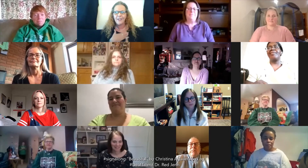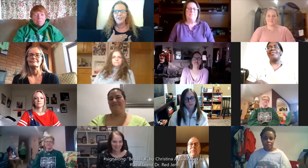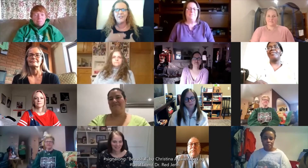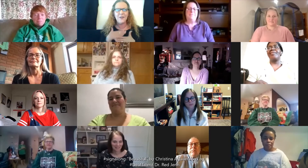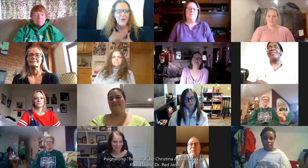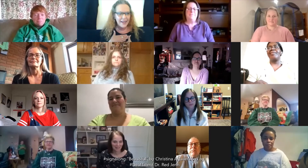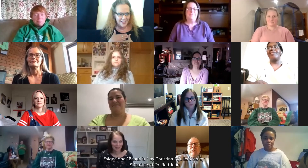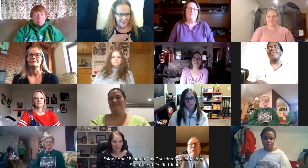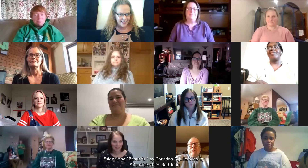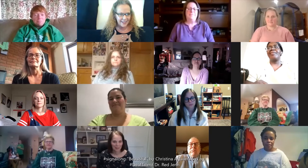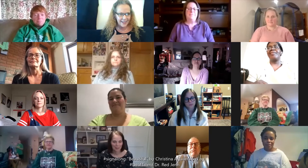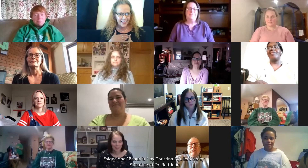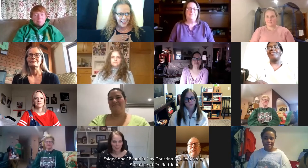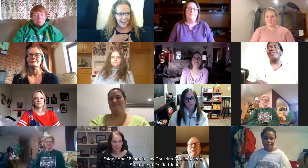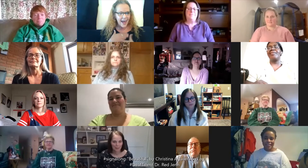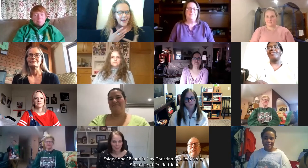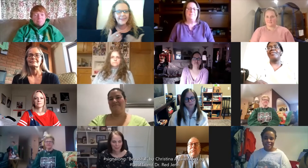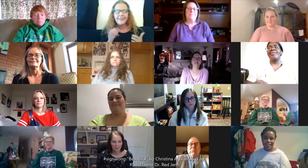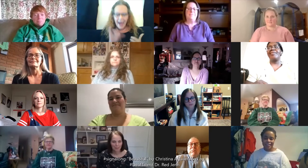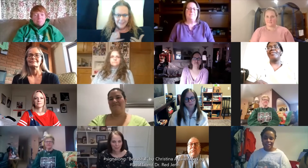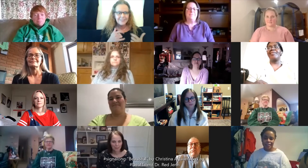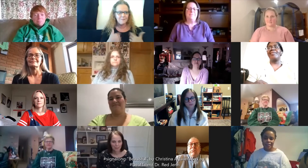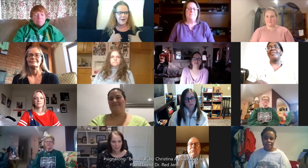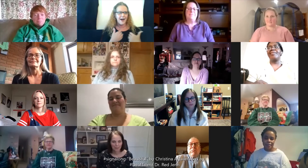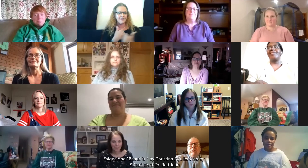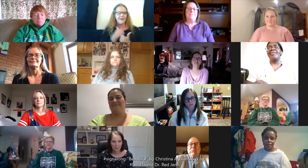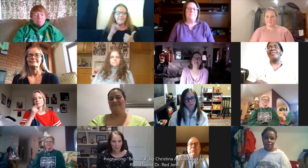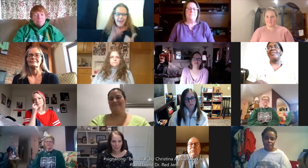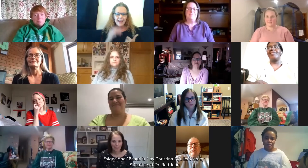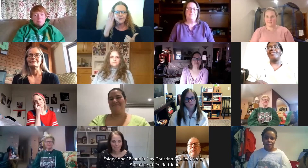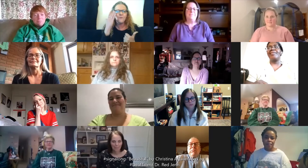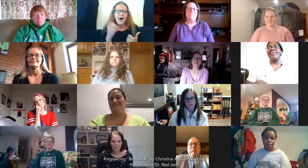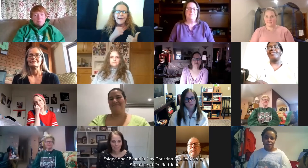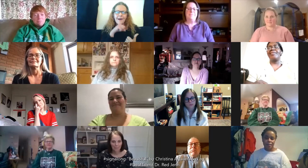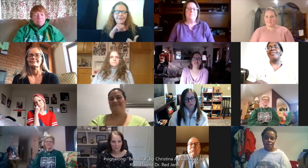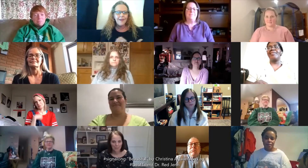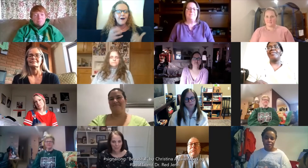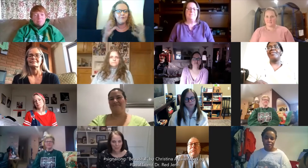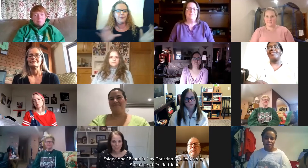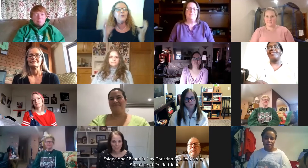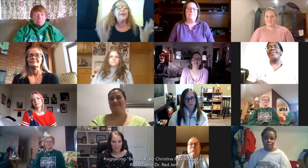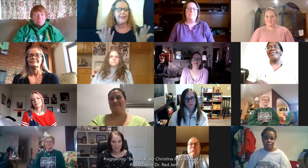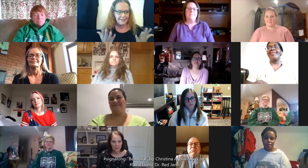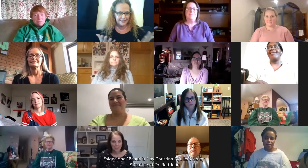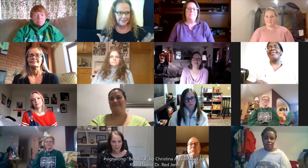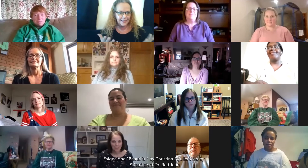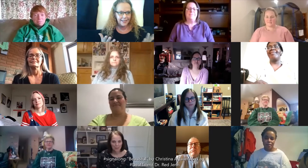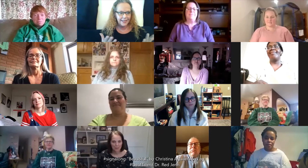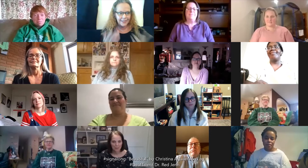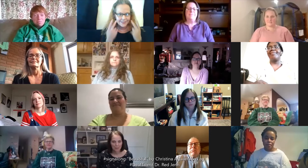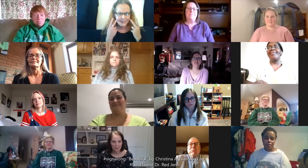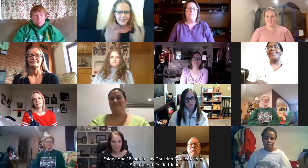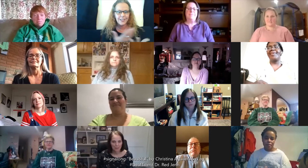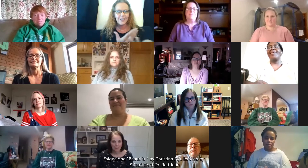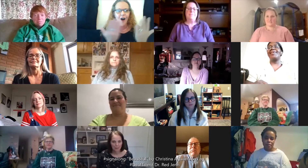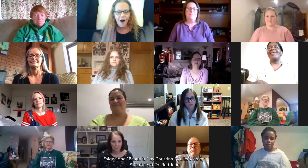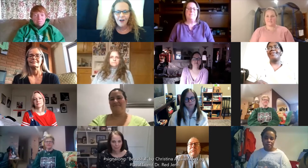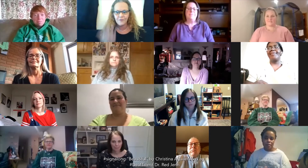enjoying it and that's what i love that's why i love doing this is to see y'all's